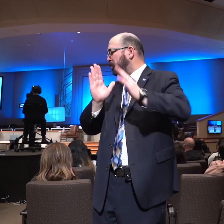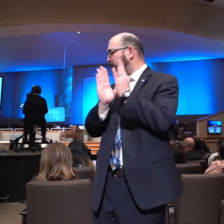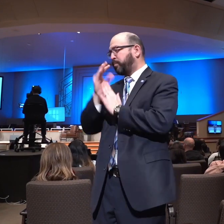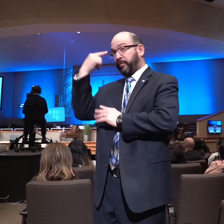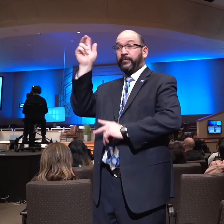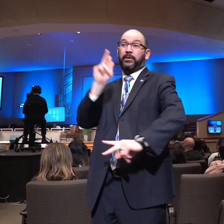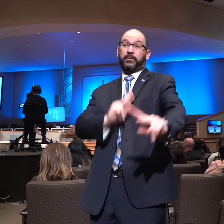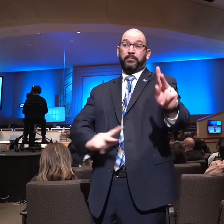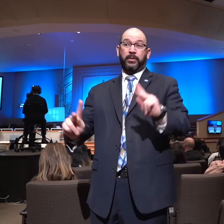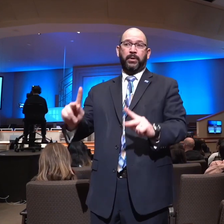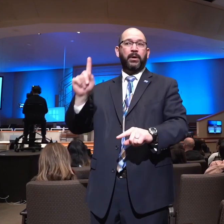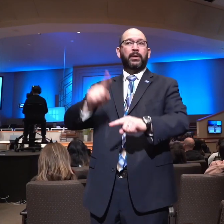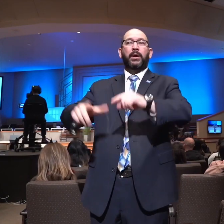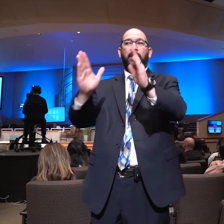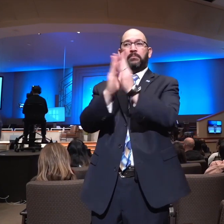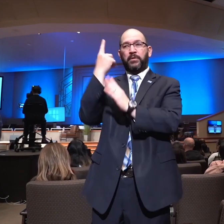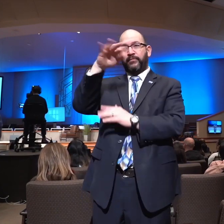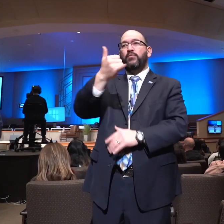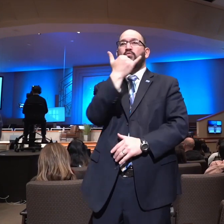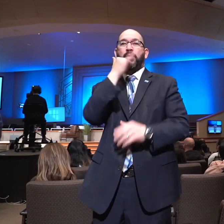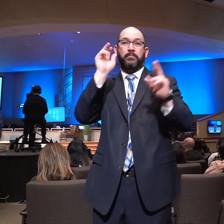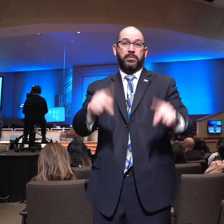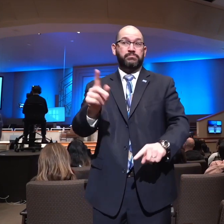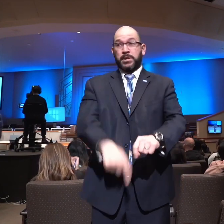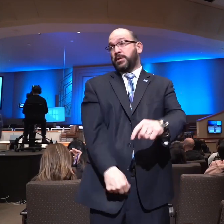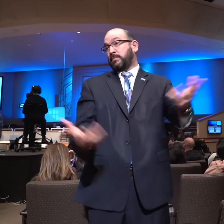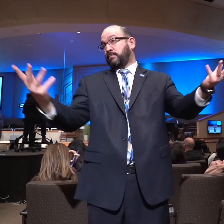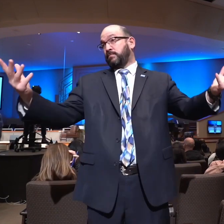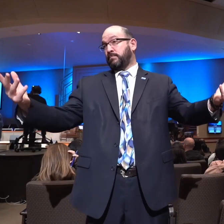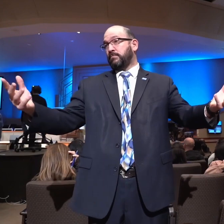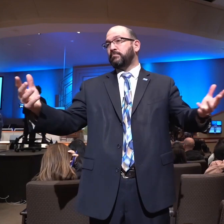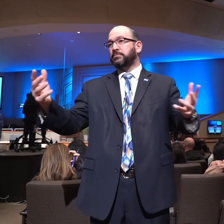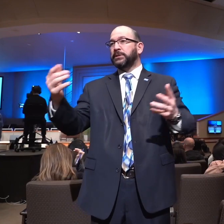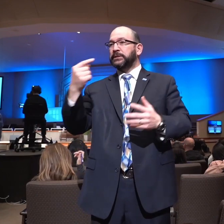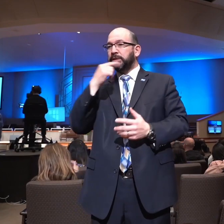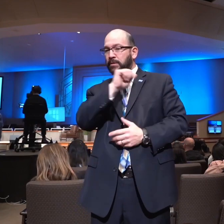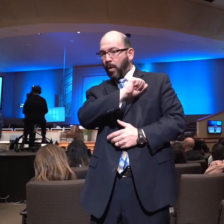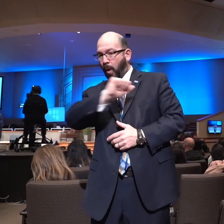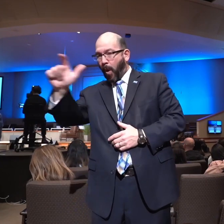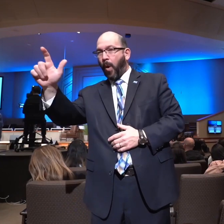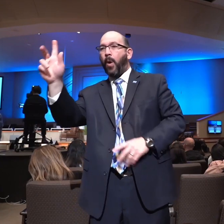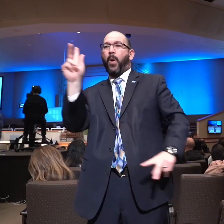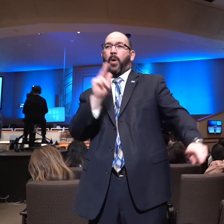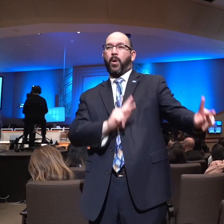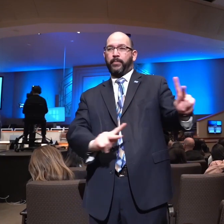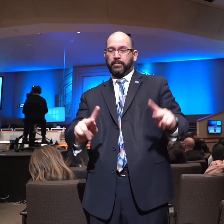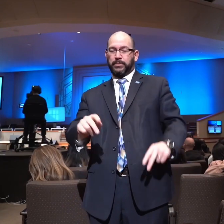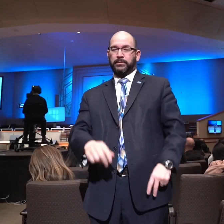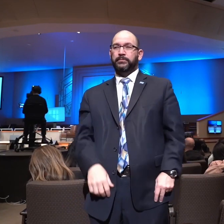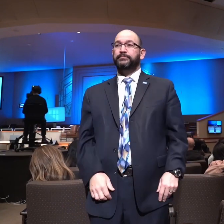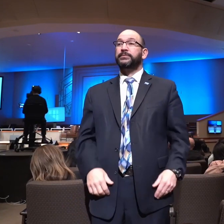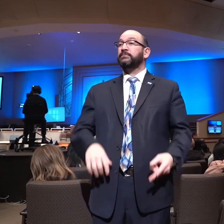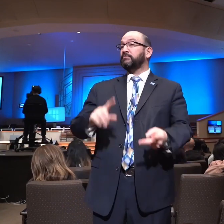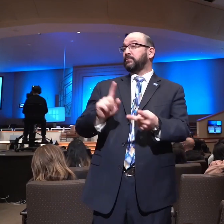You cannot pray for the wrong person. All men need prayer. And then notice, secondly, pray for rulers,